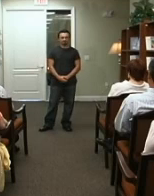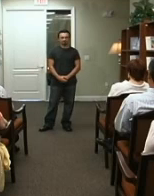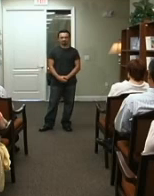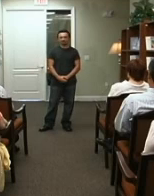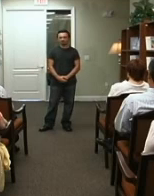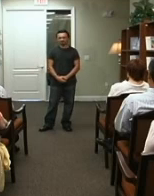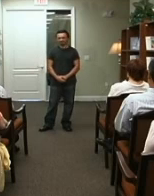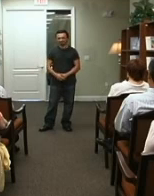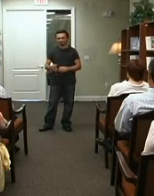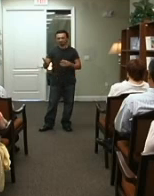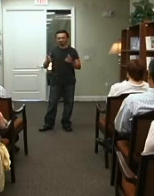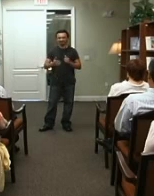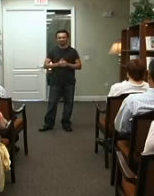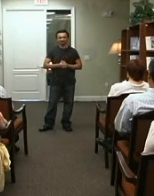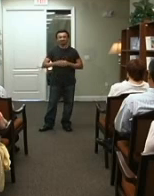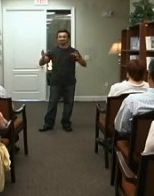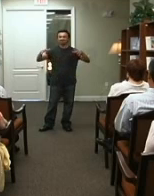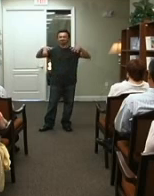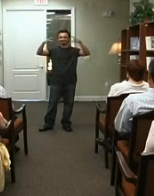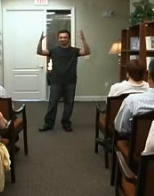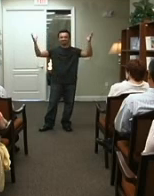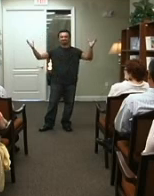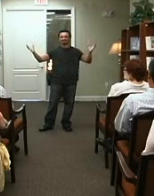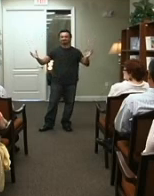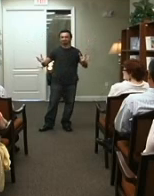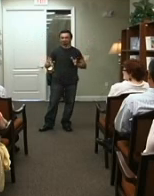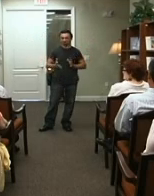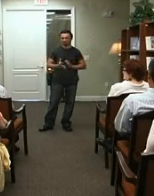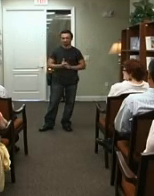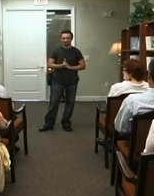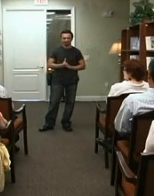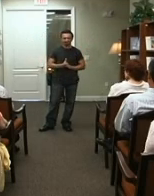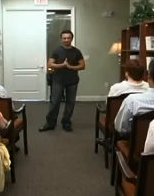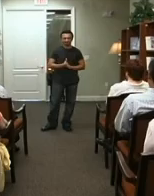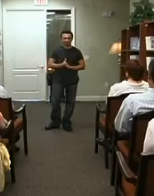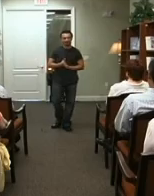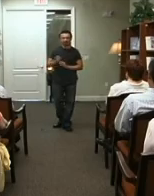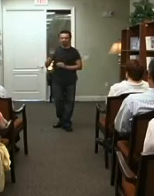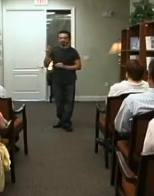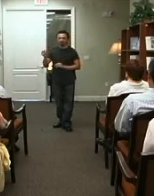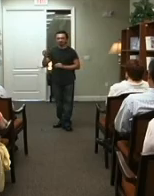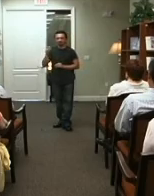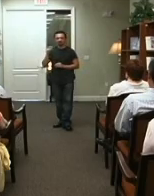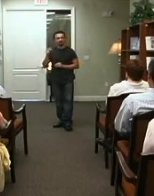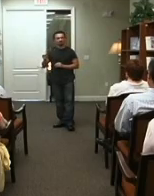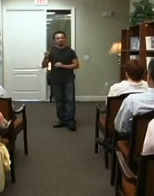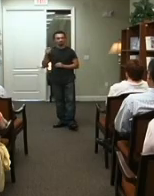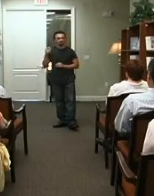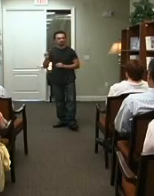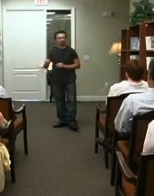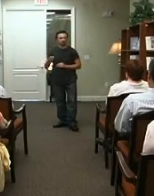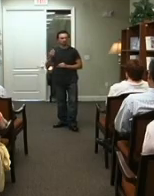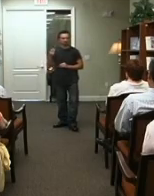Okay Besides the smiles And everything You can You can see the energy growing Okay So instantly You've changed your energy